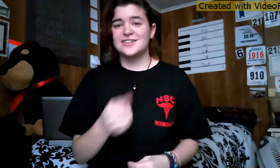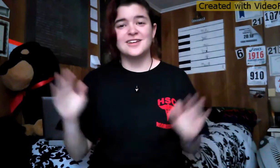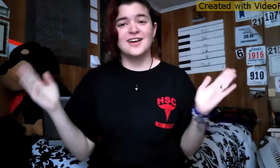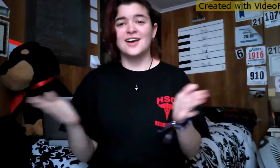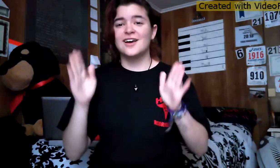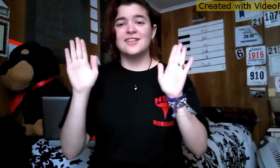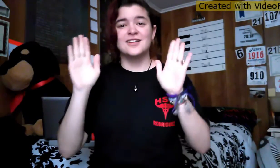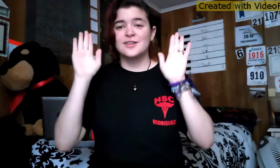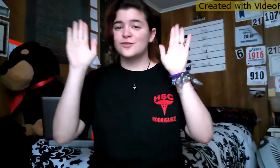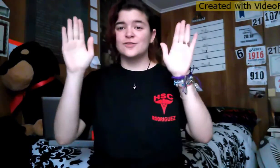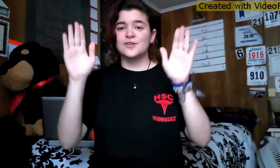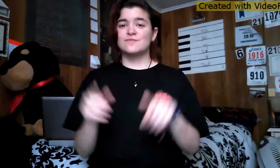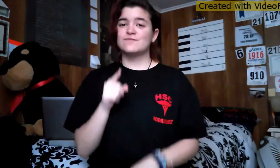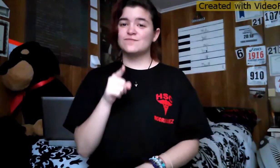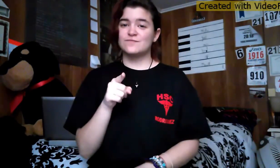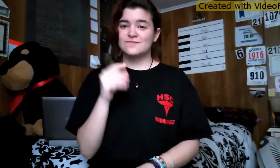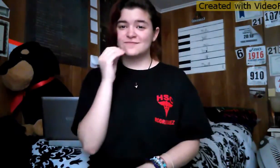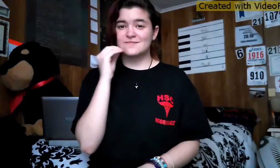Hallelujah, you're home